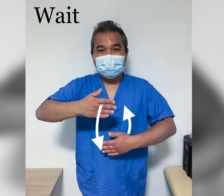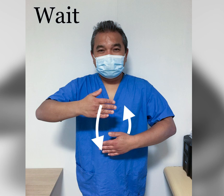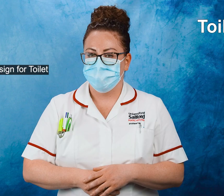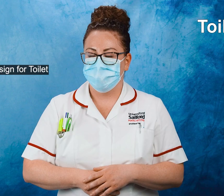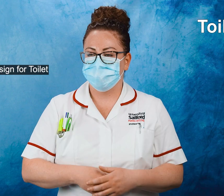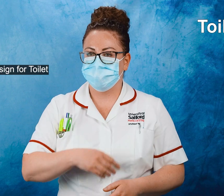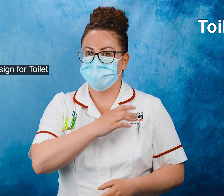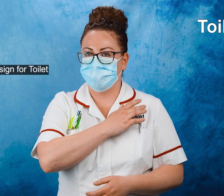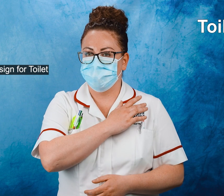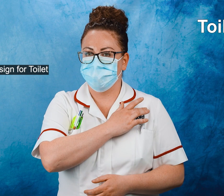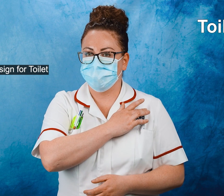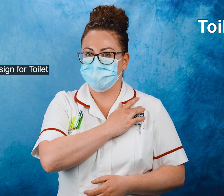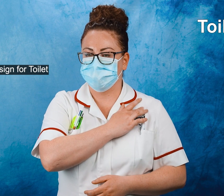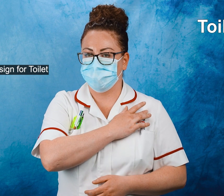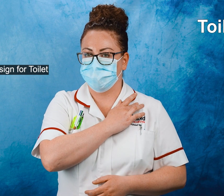This is the sign for toilet.